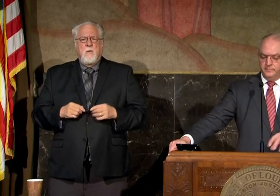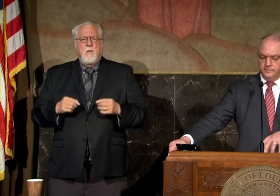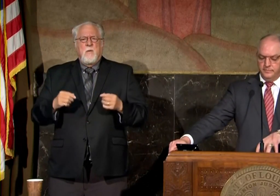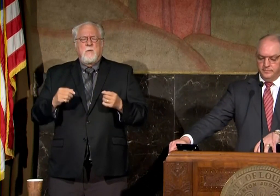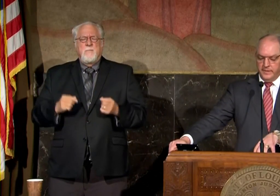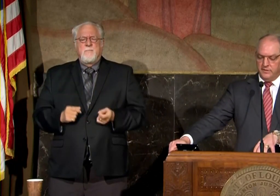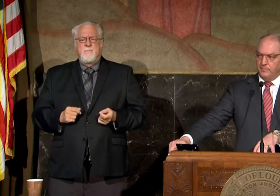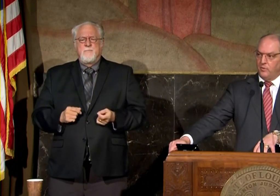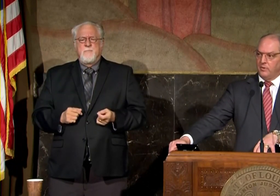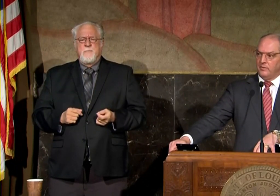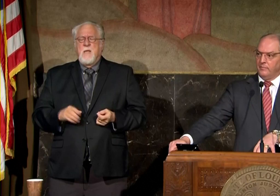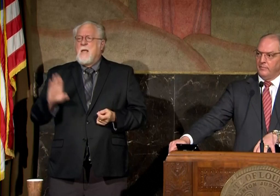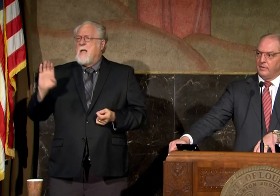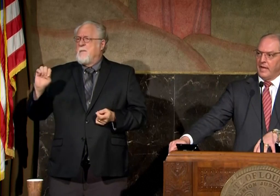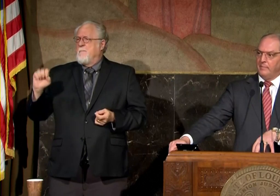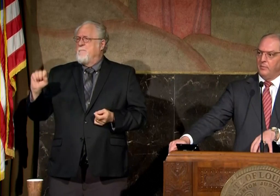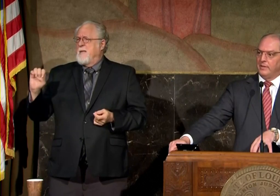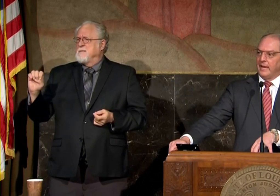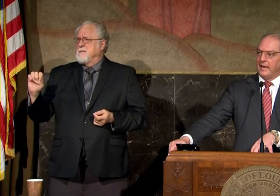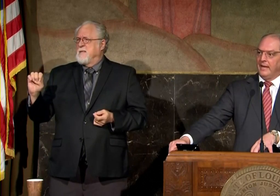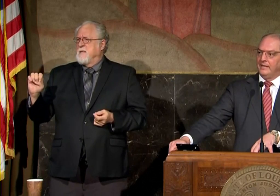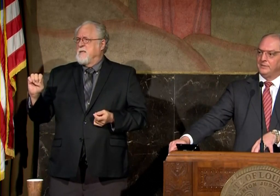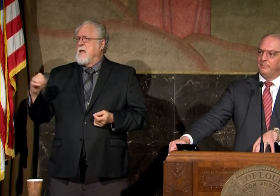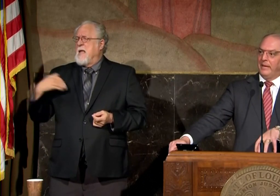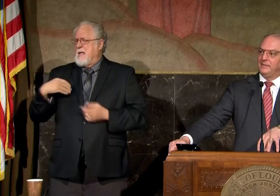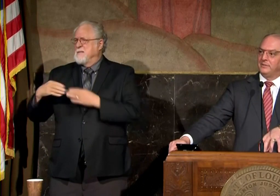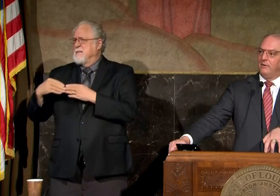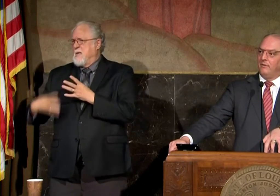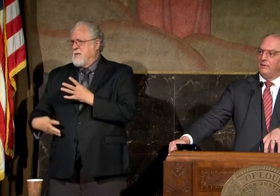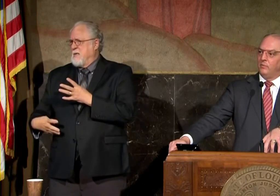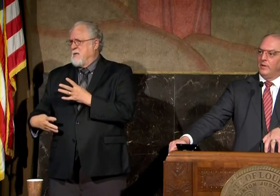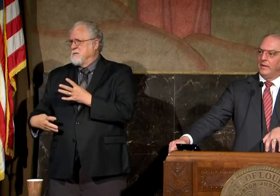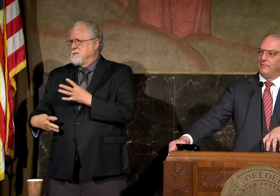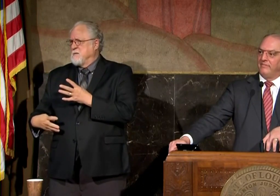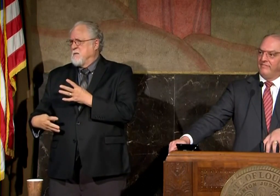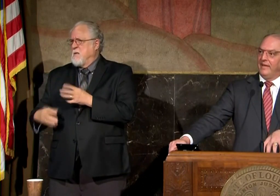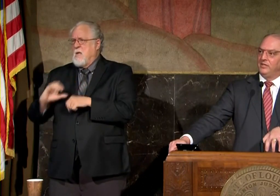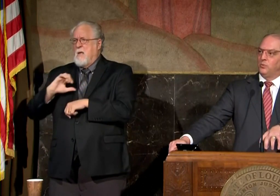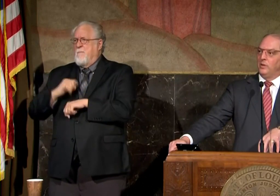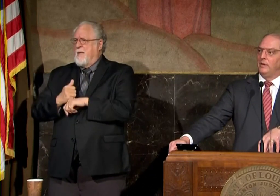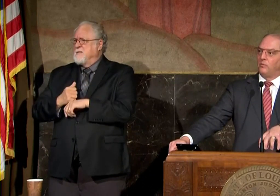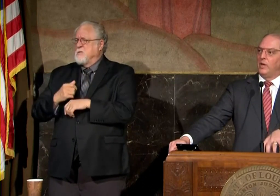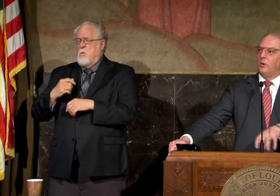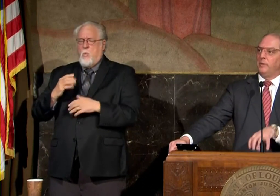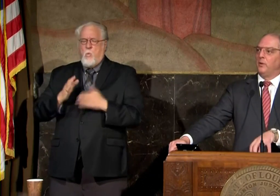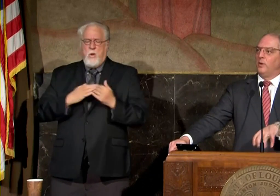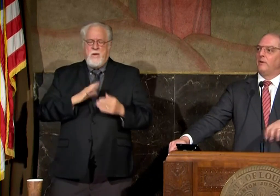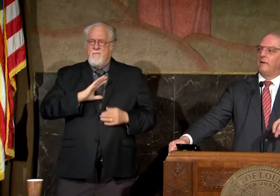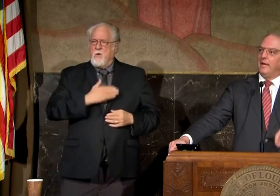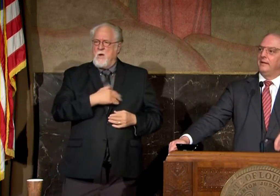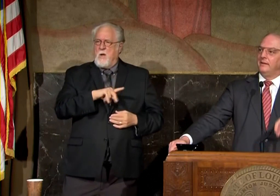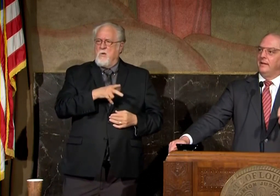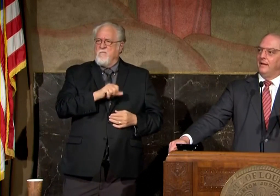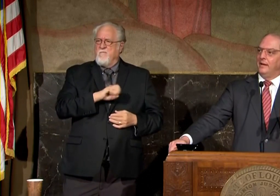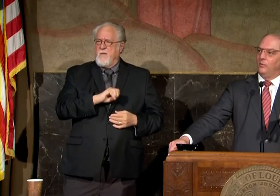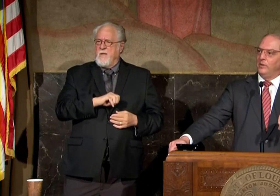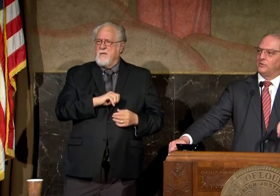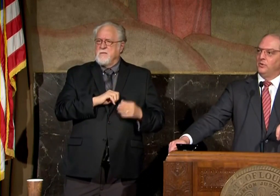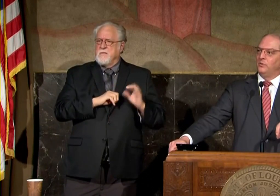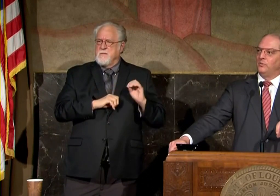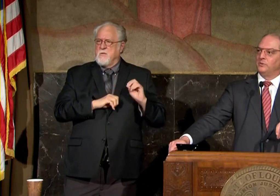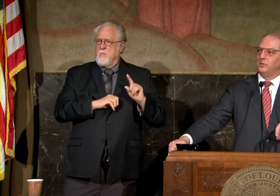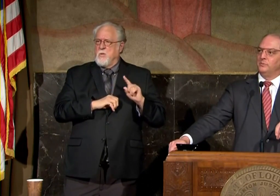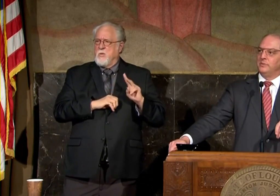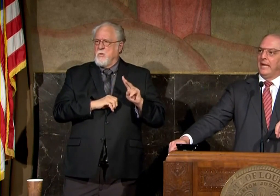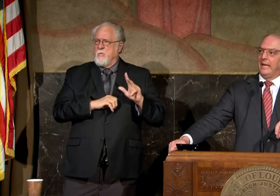bestie board came up with guidelines based on whatever phase we of reopening we are in uh when